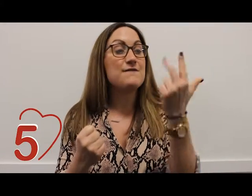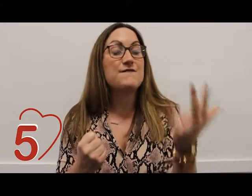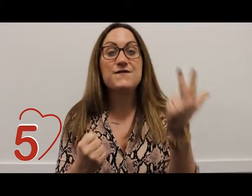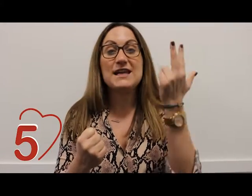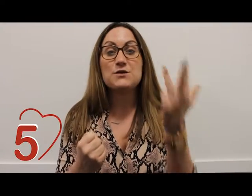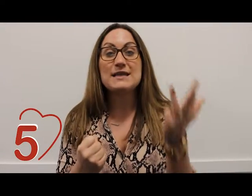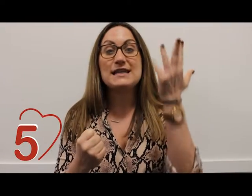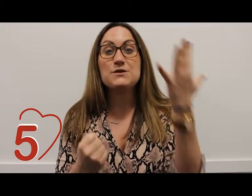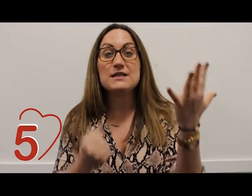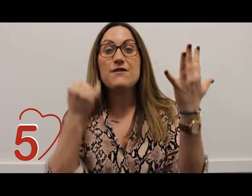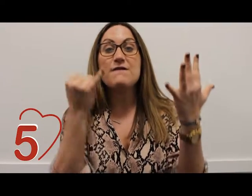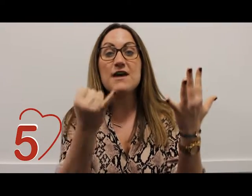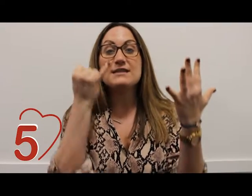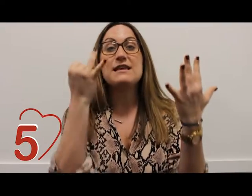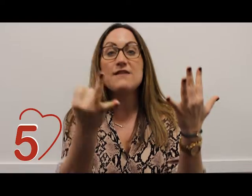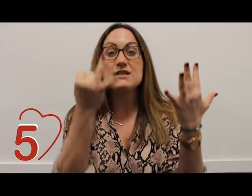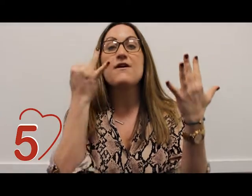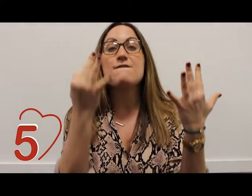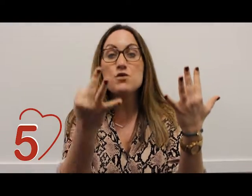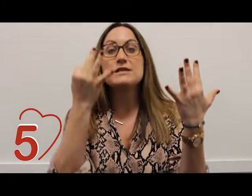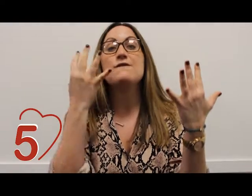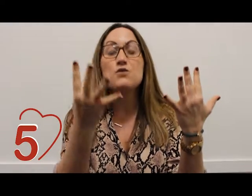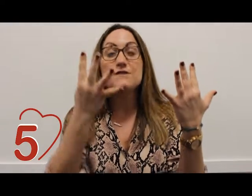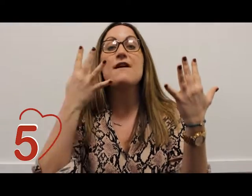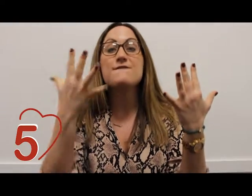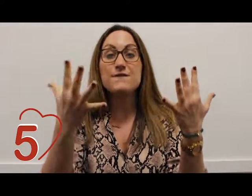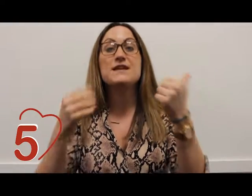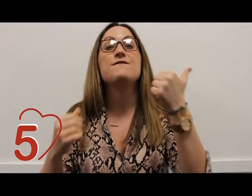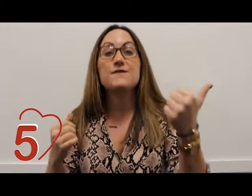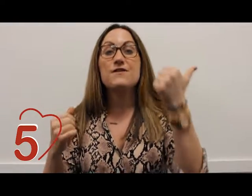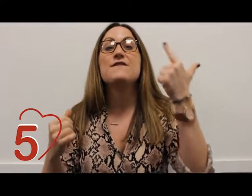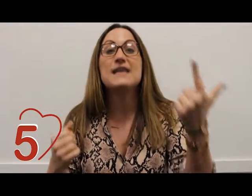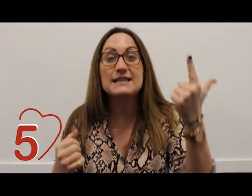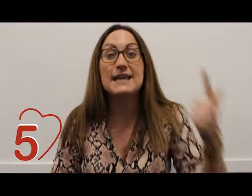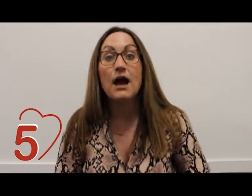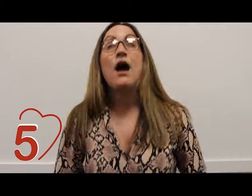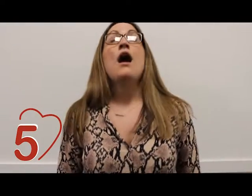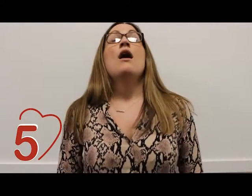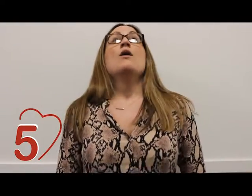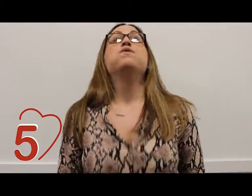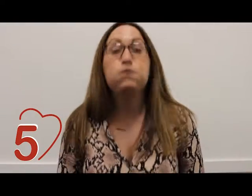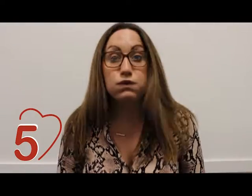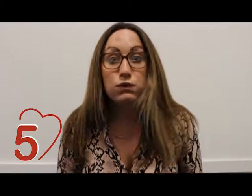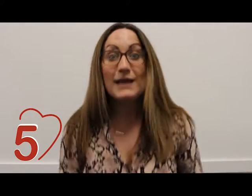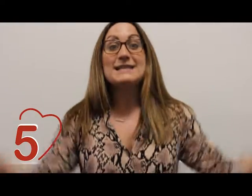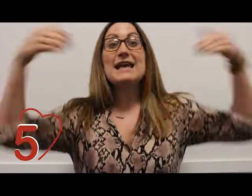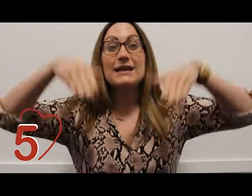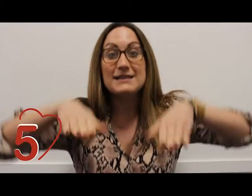15 20 25 30 35 40 45 50 55 60 take a